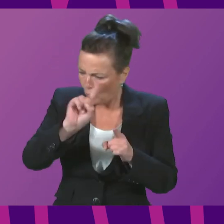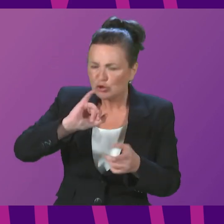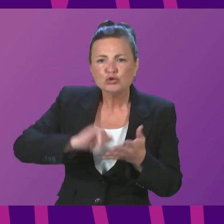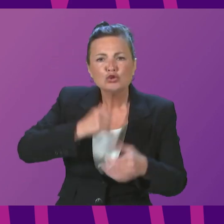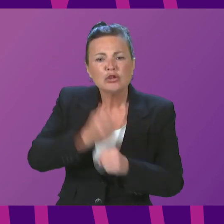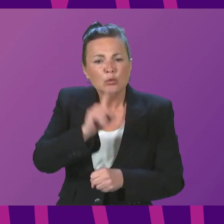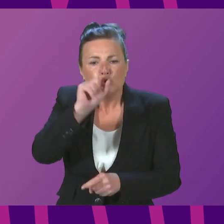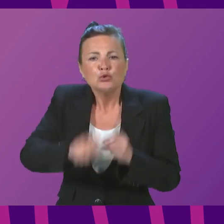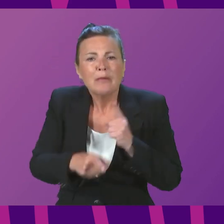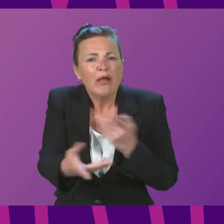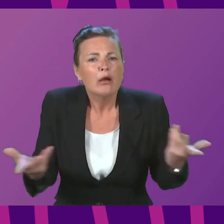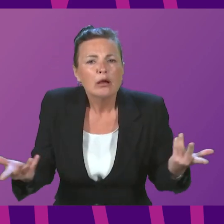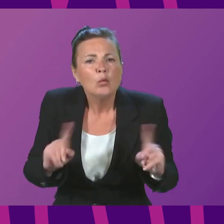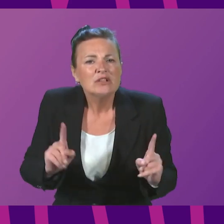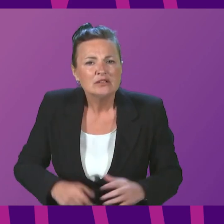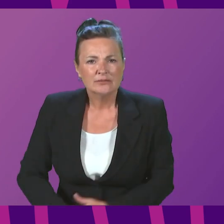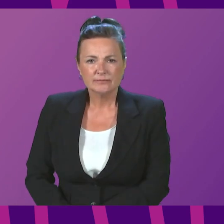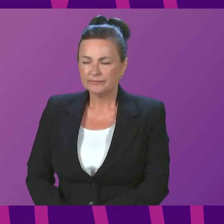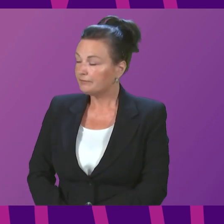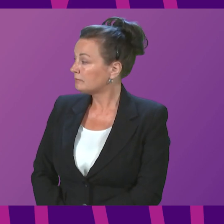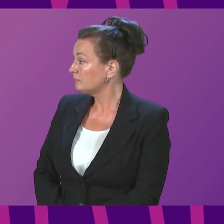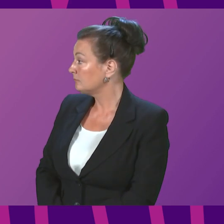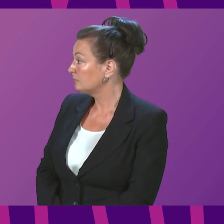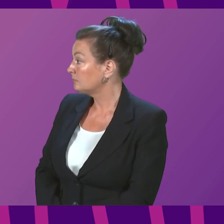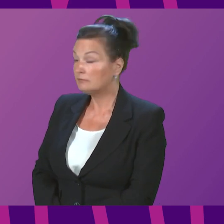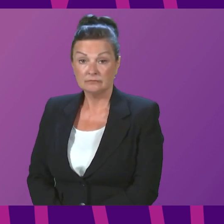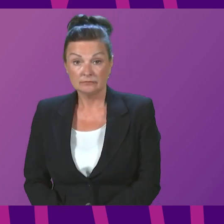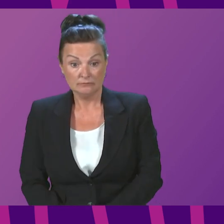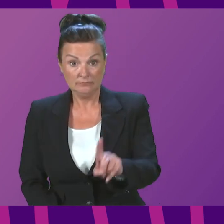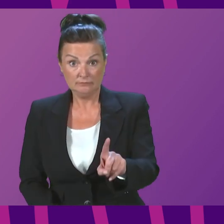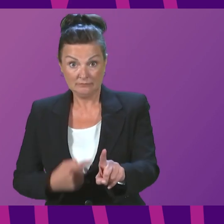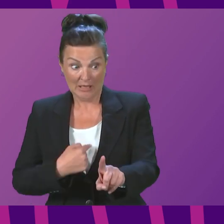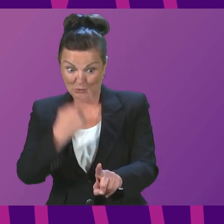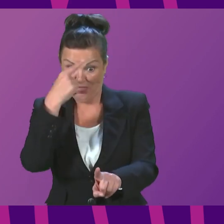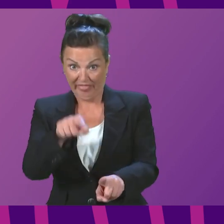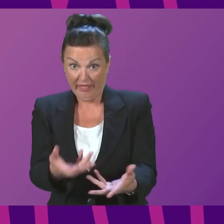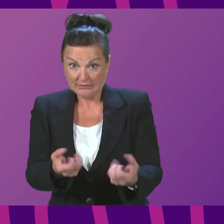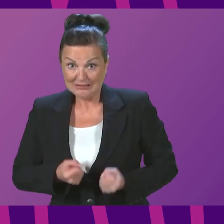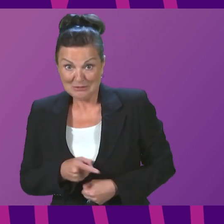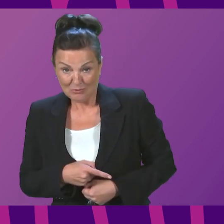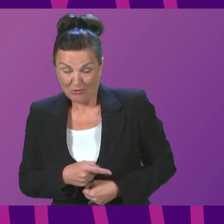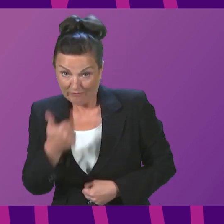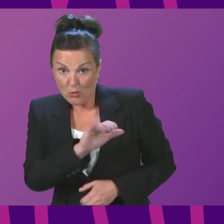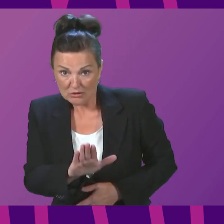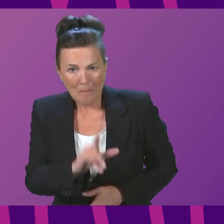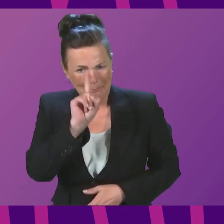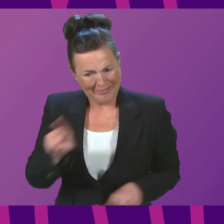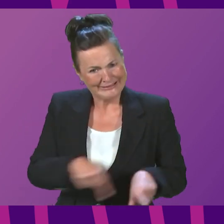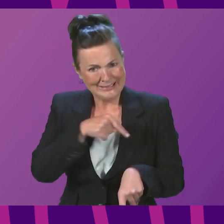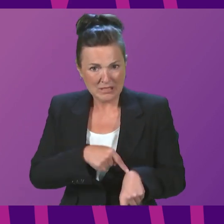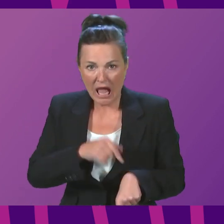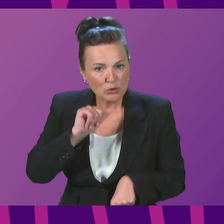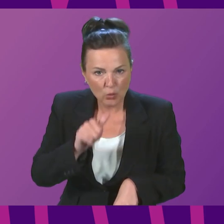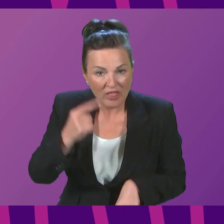about it? First Minister. No, don't think that is acceptable, but nor do I think it acceptable for